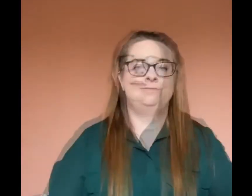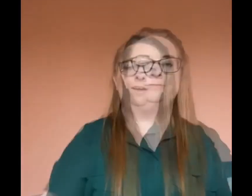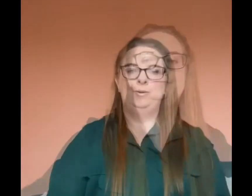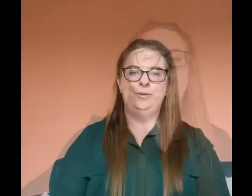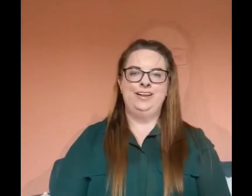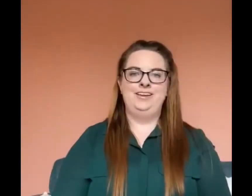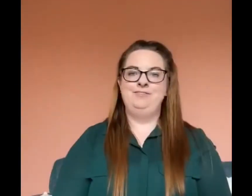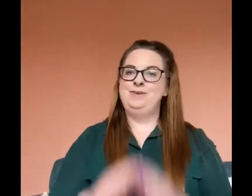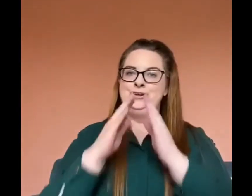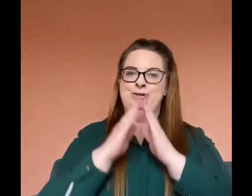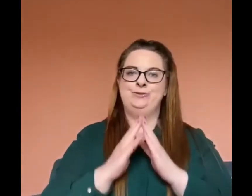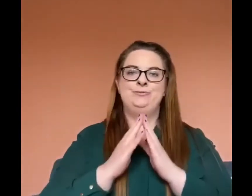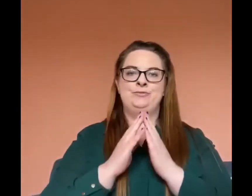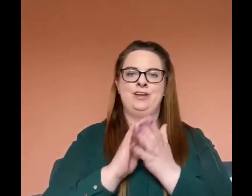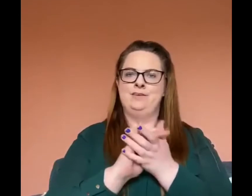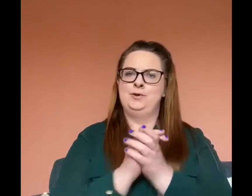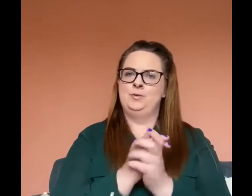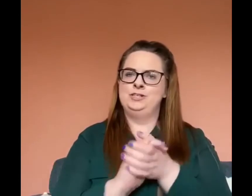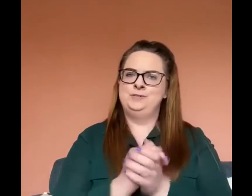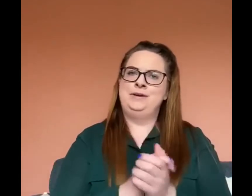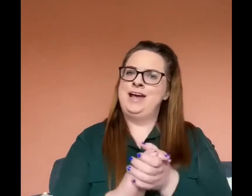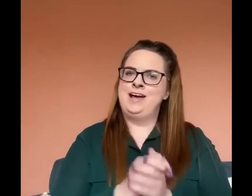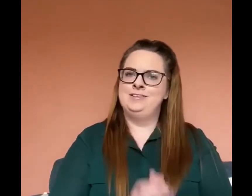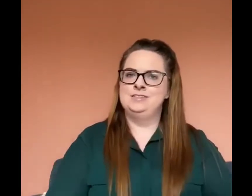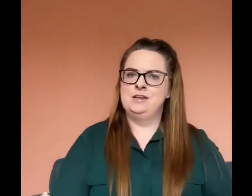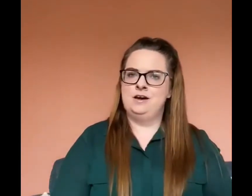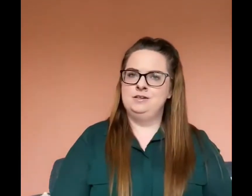While I've been home I've been washing my hands lots.